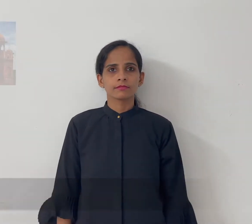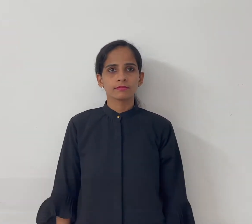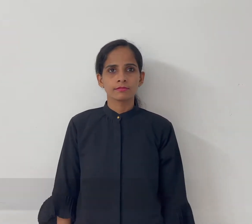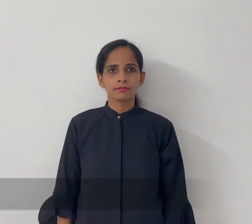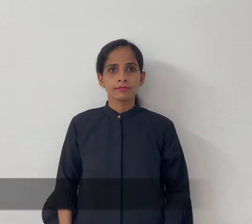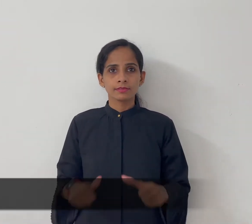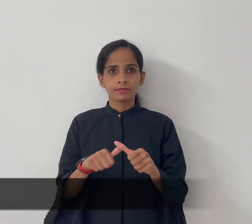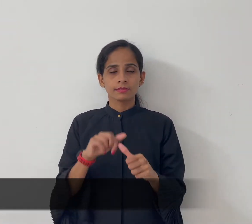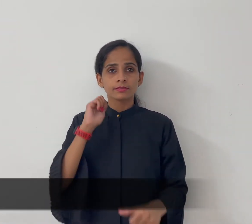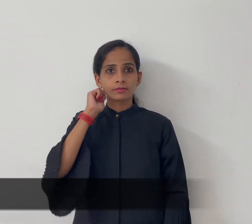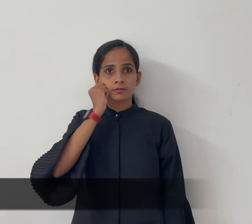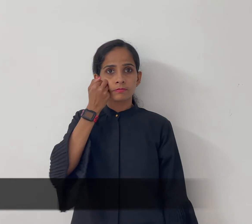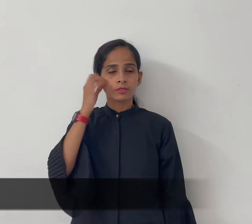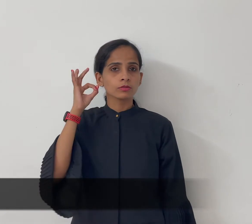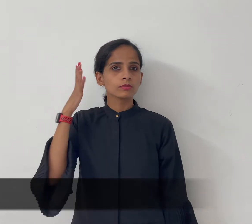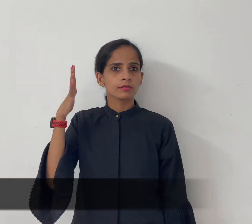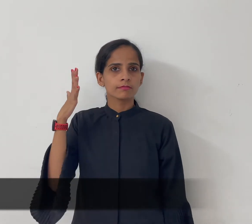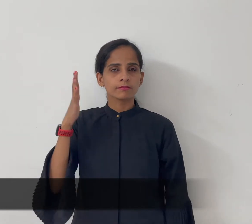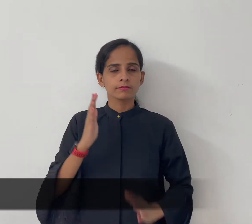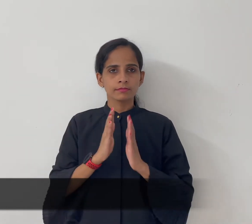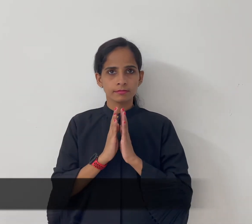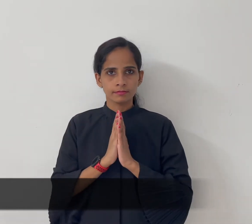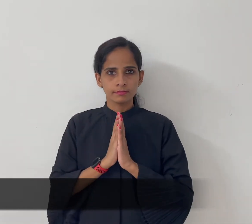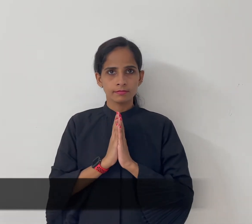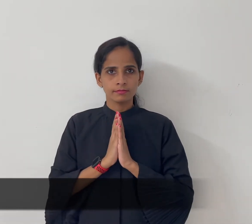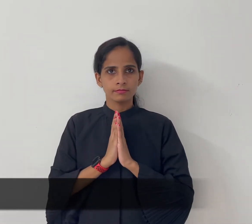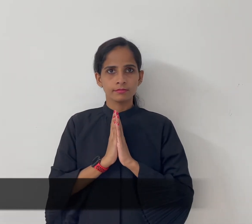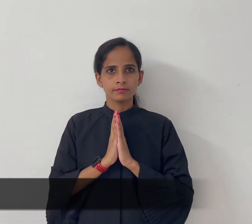Golden Temple Amritsa Kanya